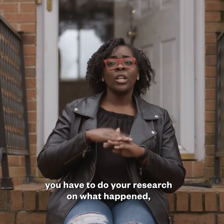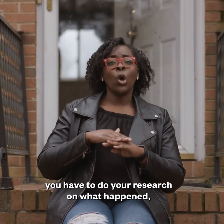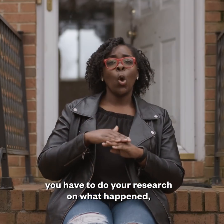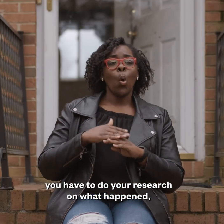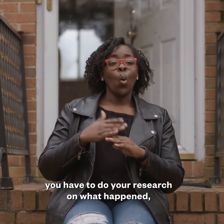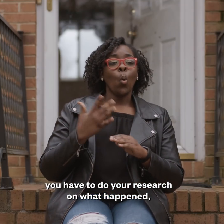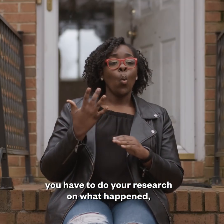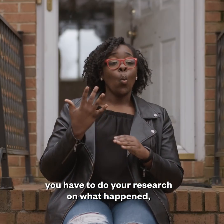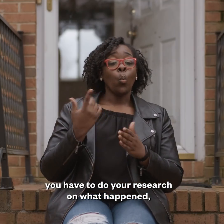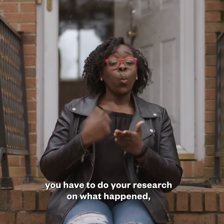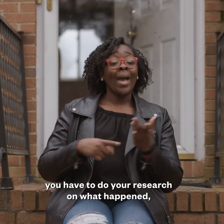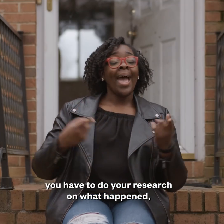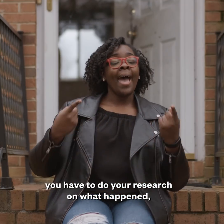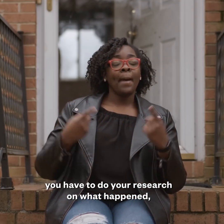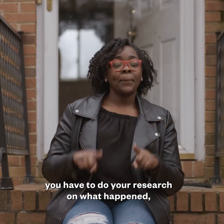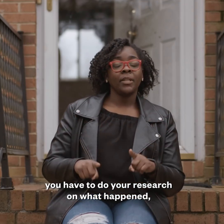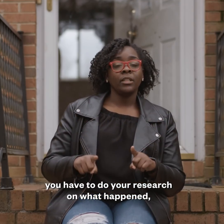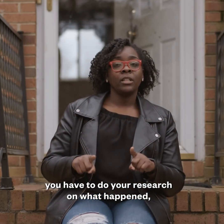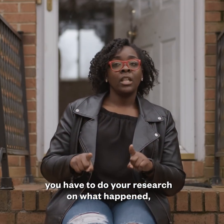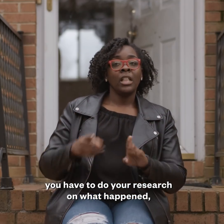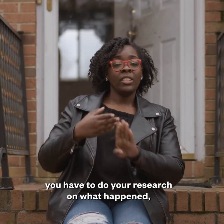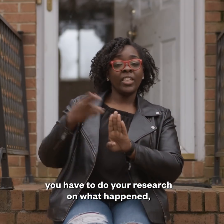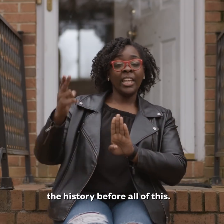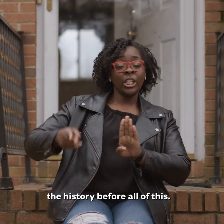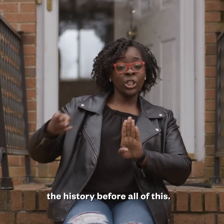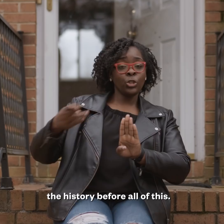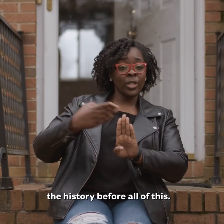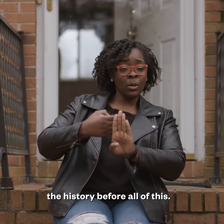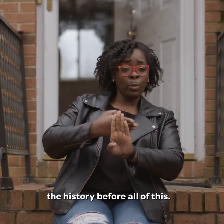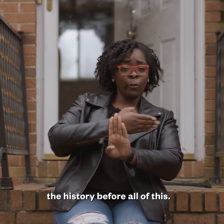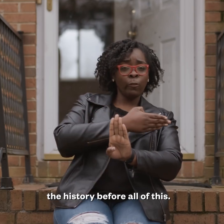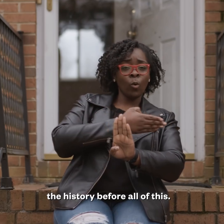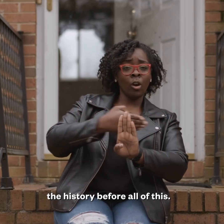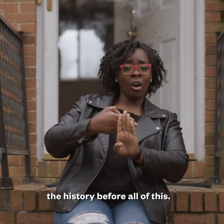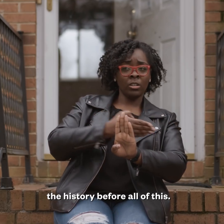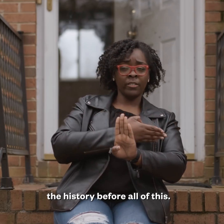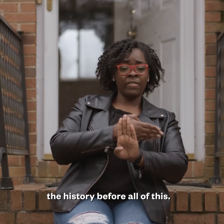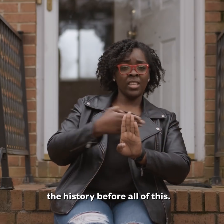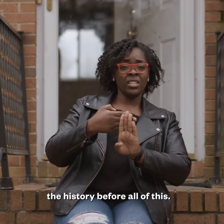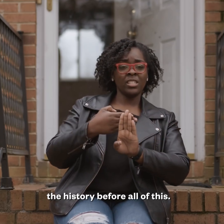what happened, the history before all of this.